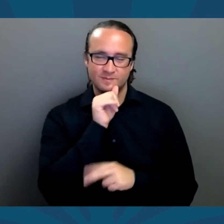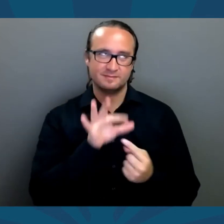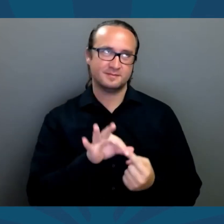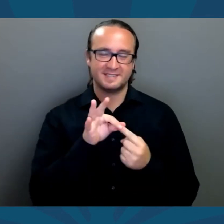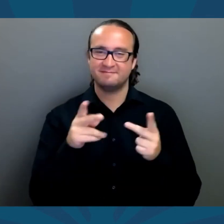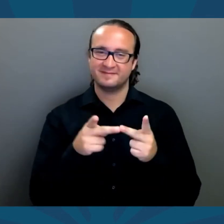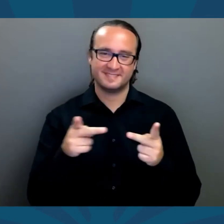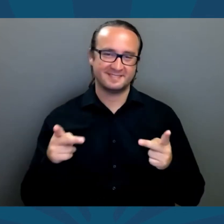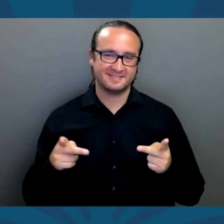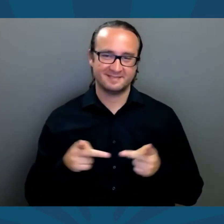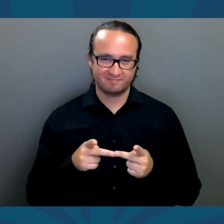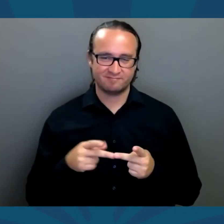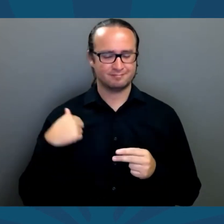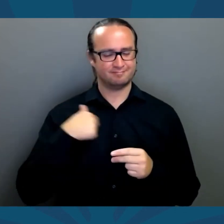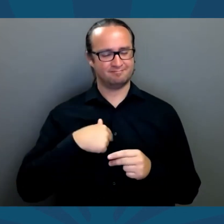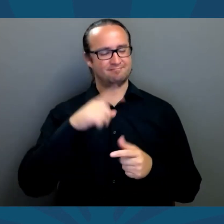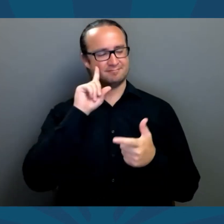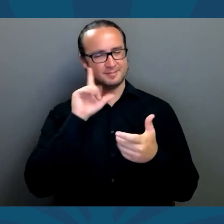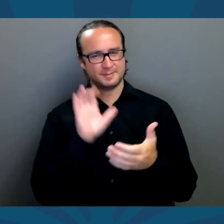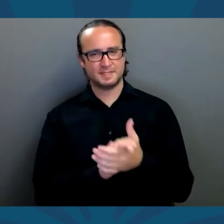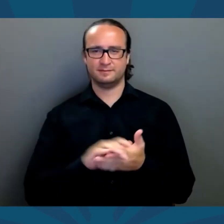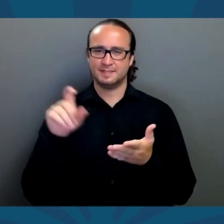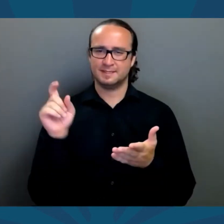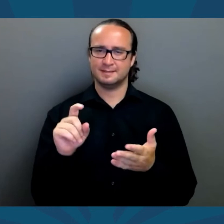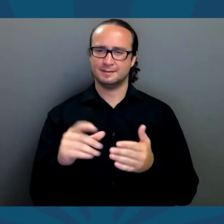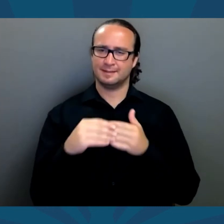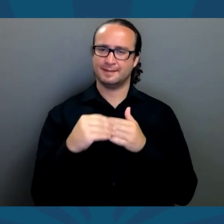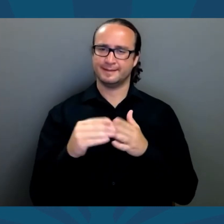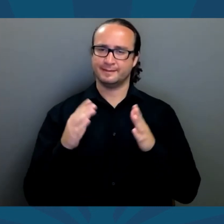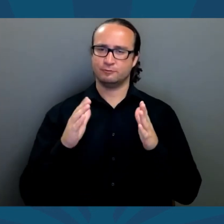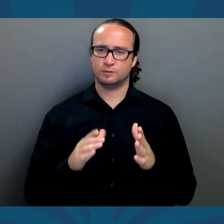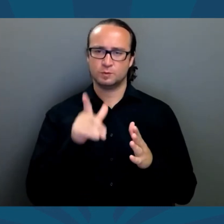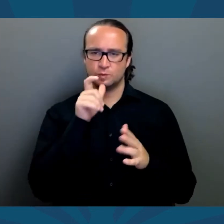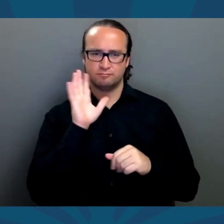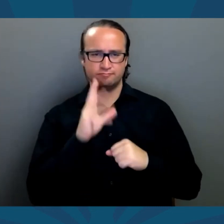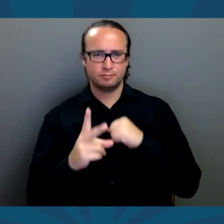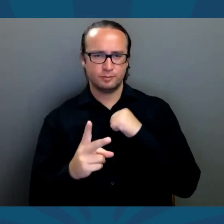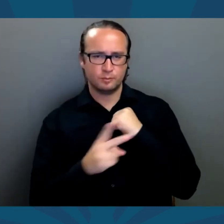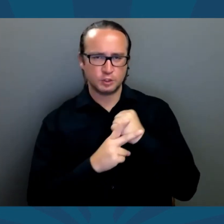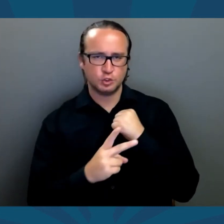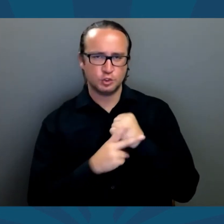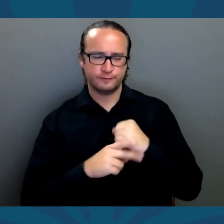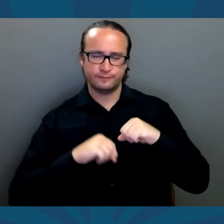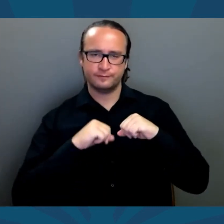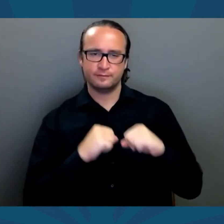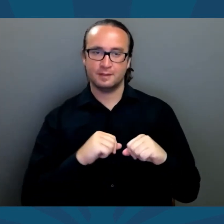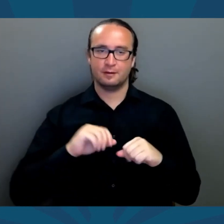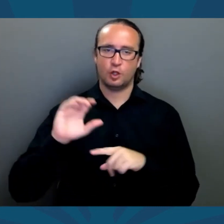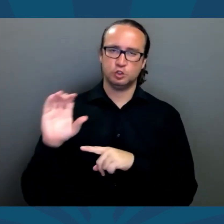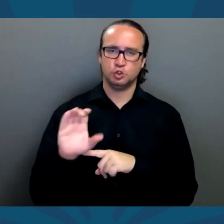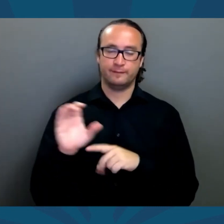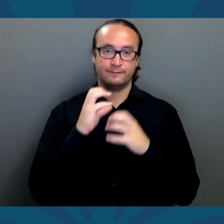Because Arizona is a special place, and I believe we need leaders who will preserve our